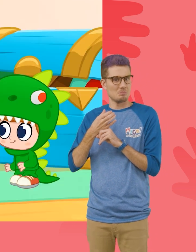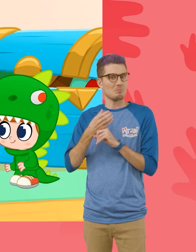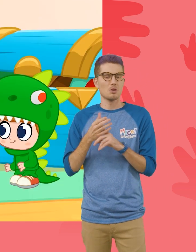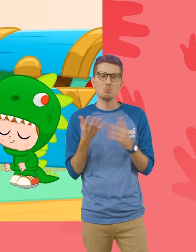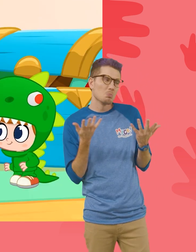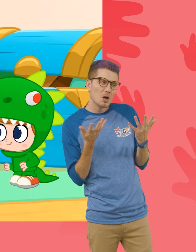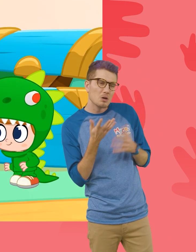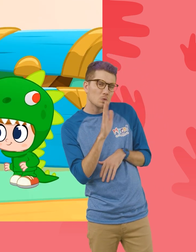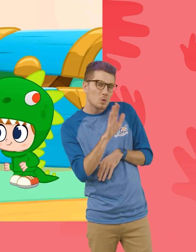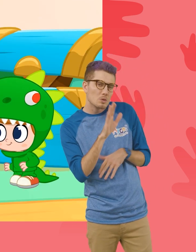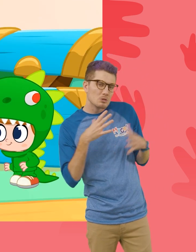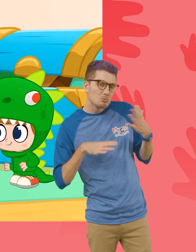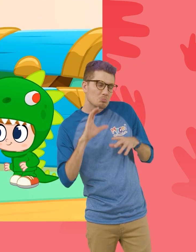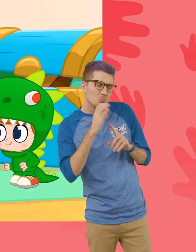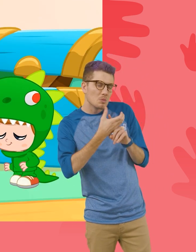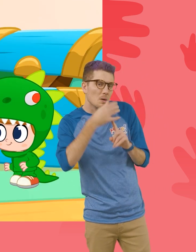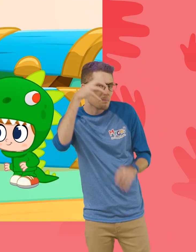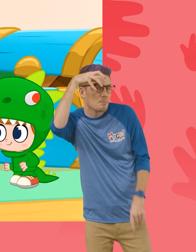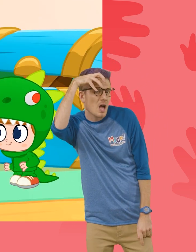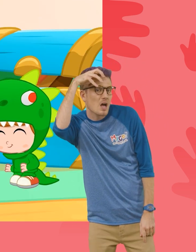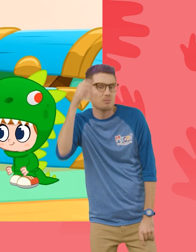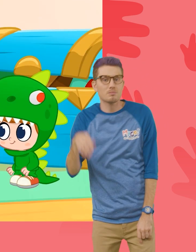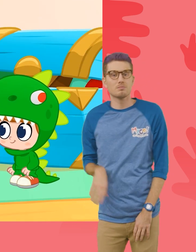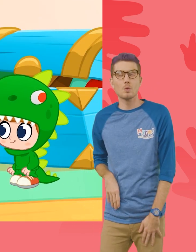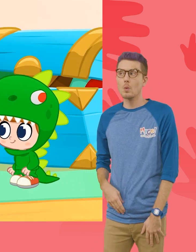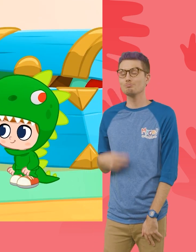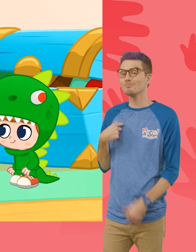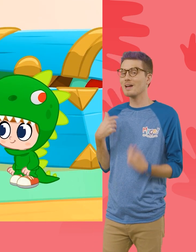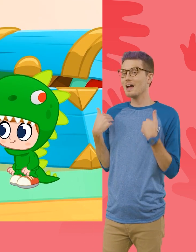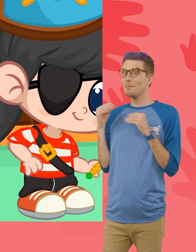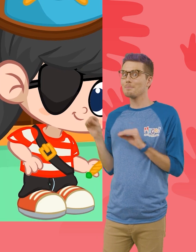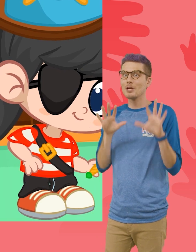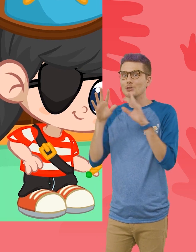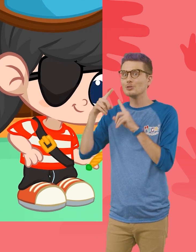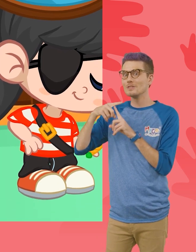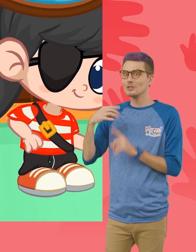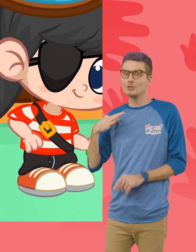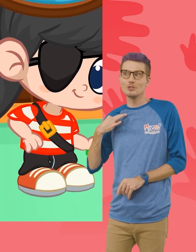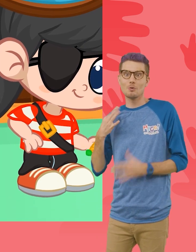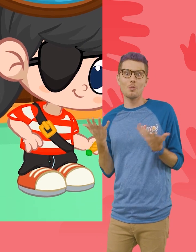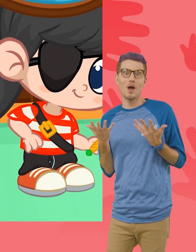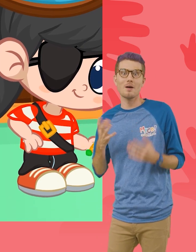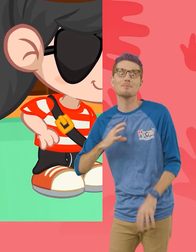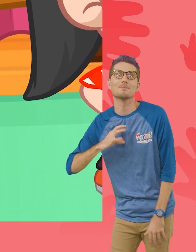Ooh! What is your costume, Mila? I have a magic t-shirt! It's Morple!